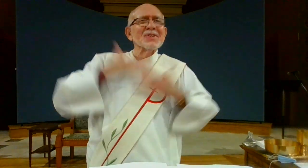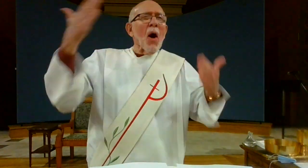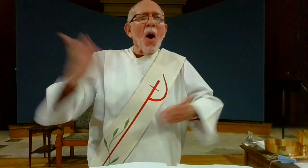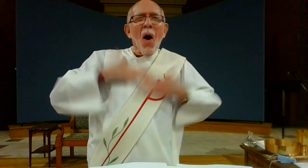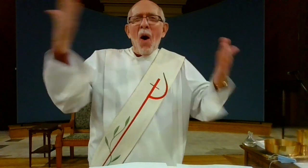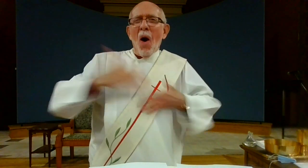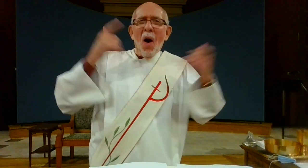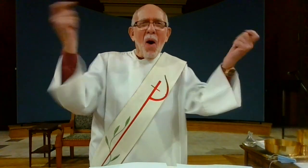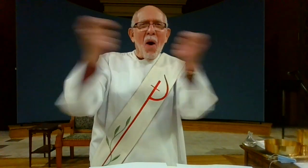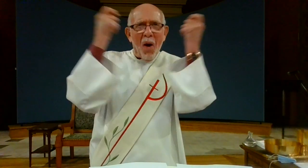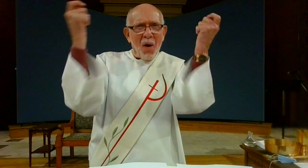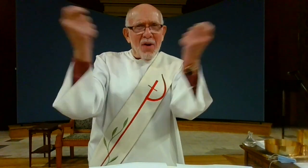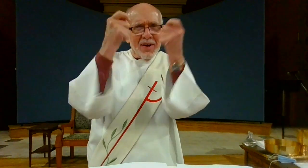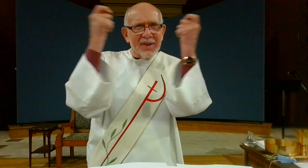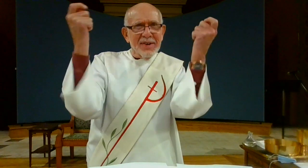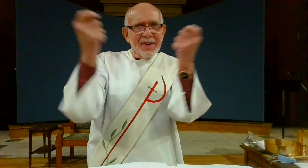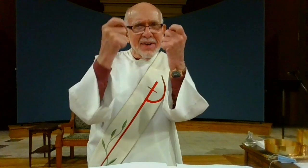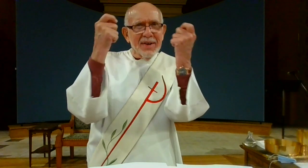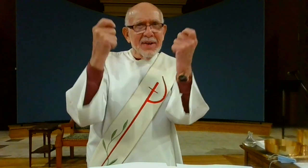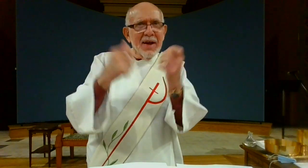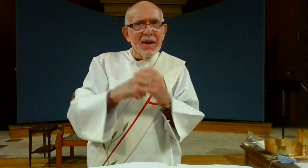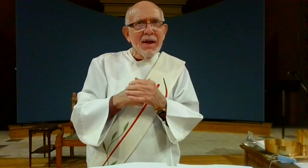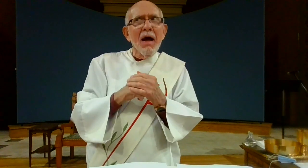that our hearts be filled with joy and celebration at this